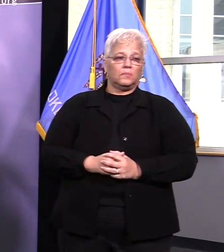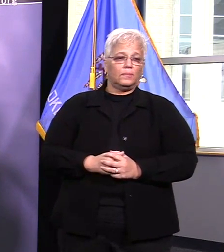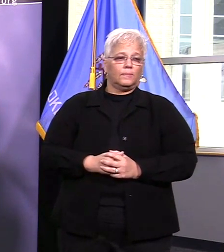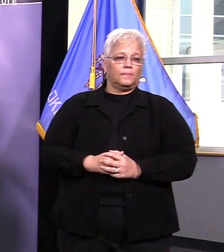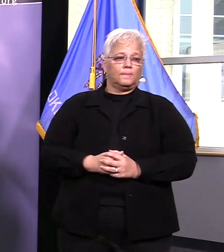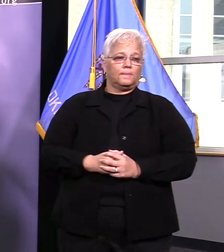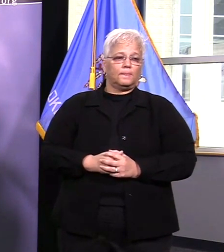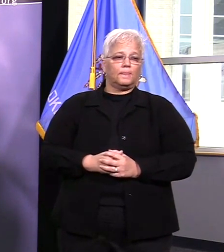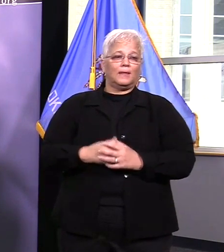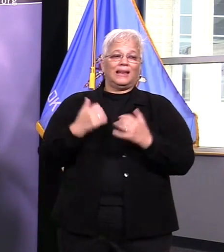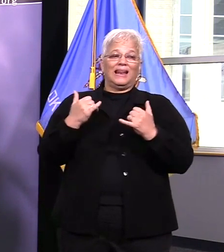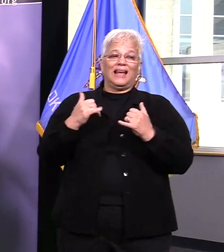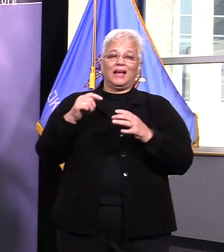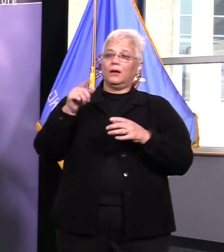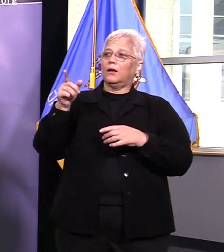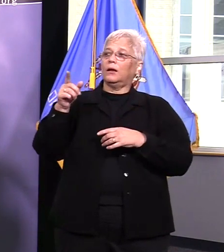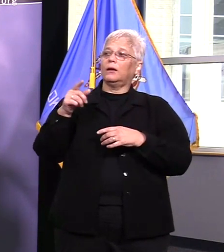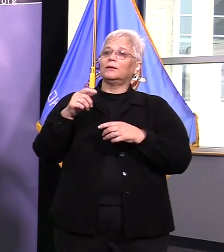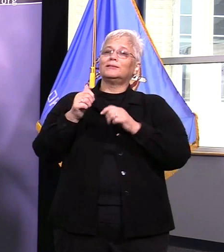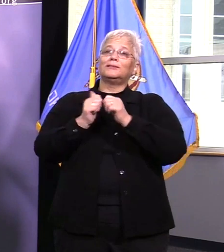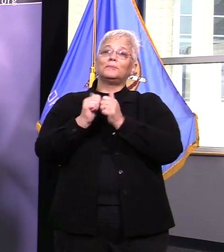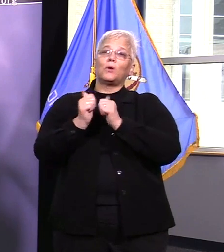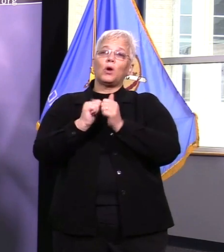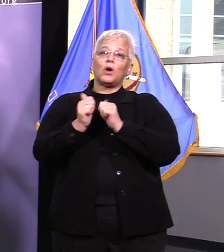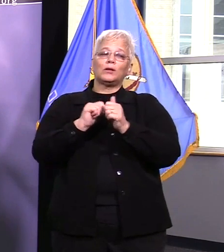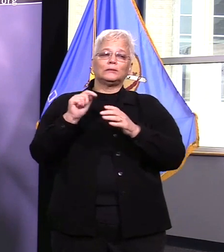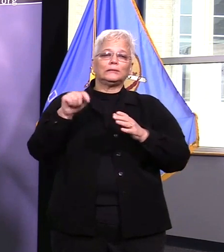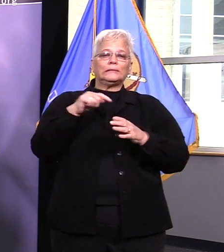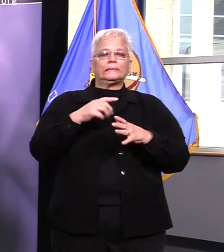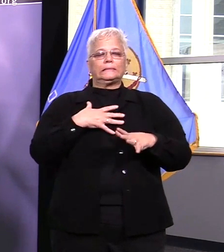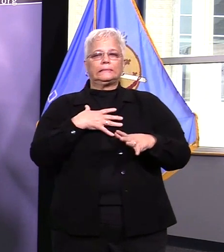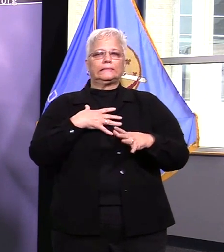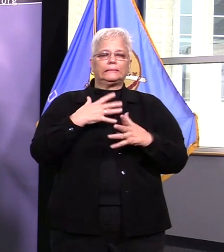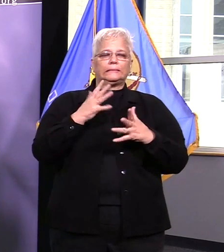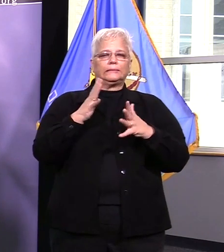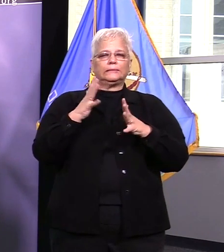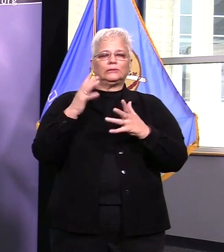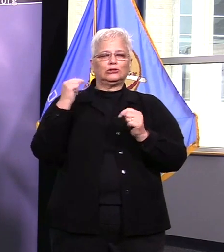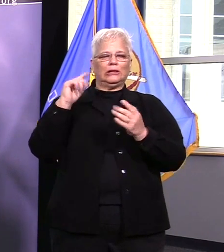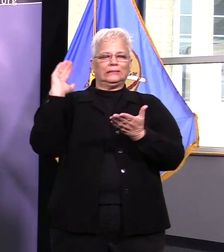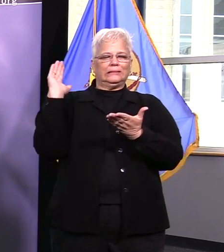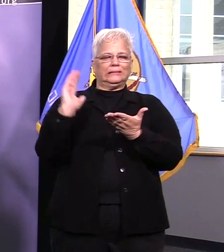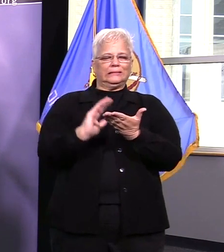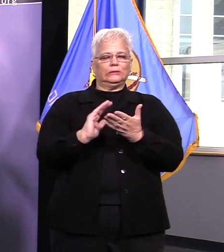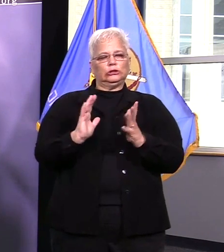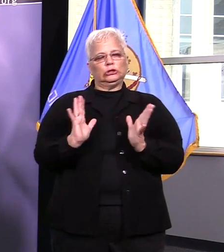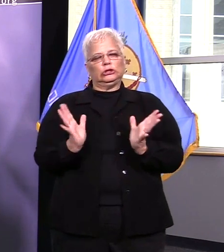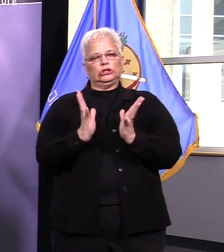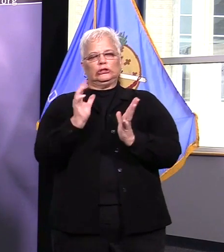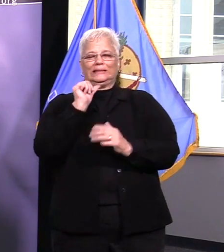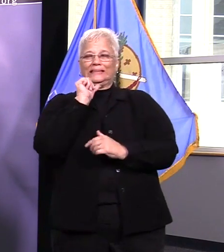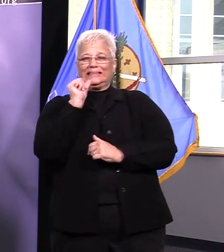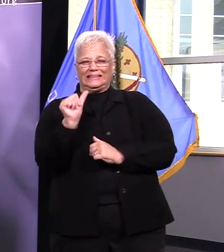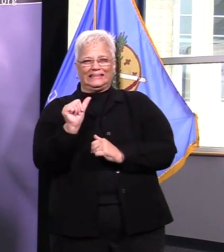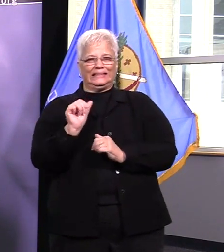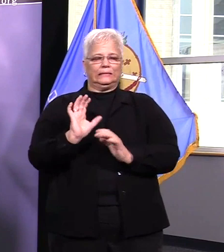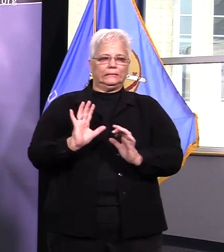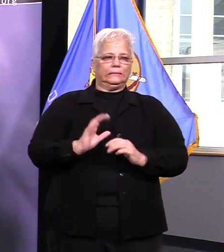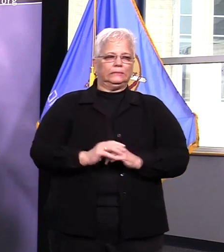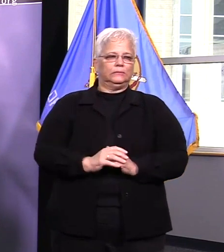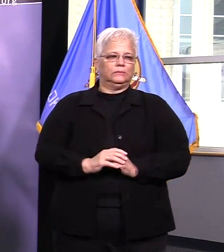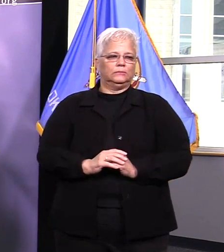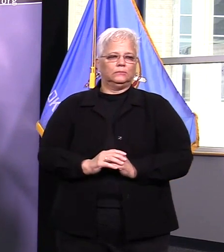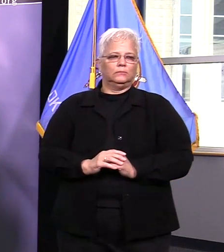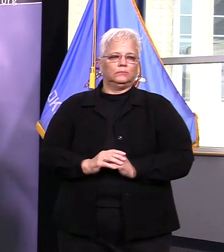we ran into some areas where uh there wasn't such good compliance particularly with sports courts and so